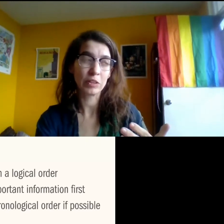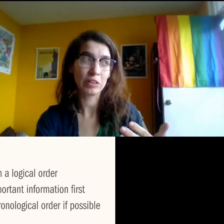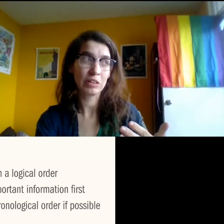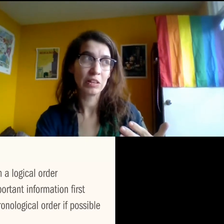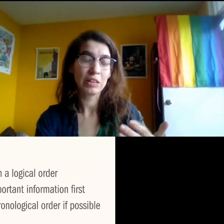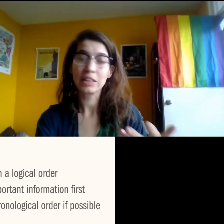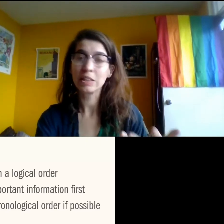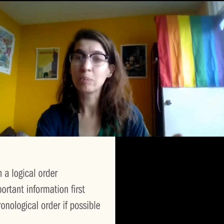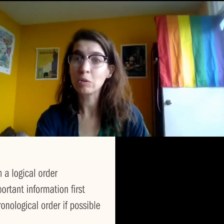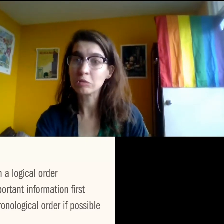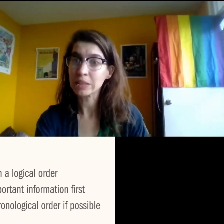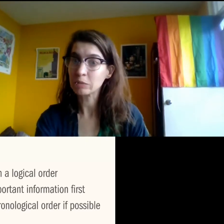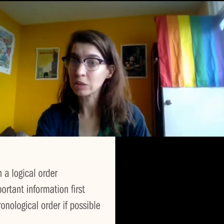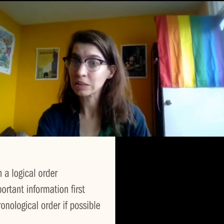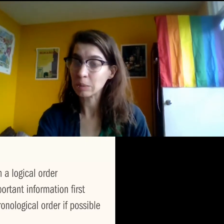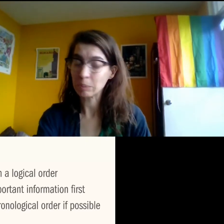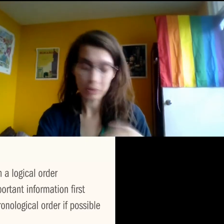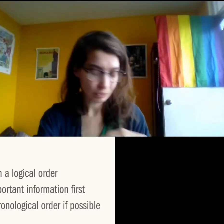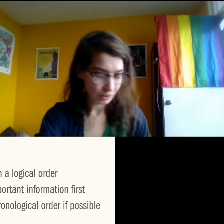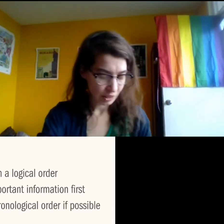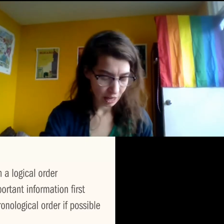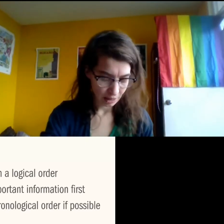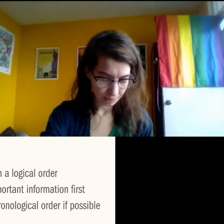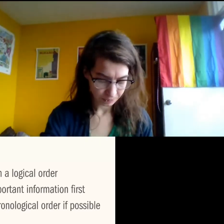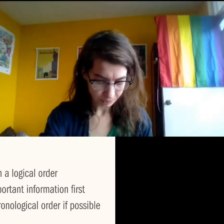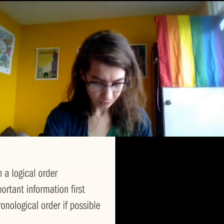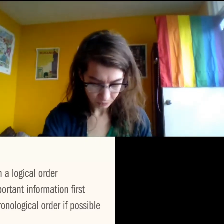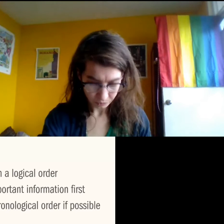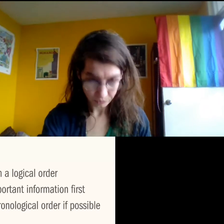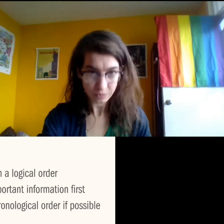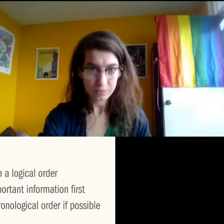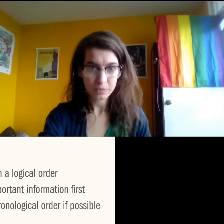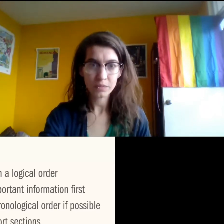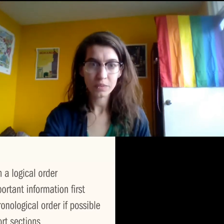really work for like poetry, for example. Um,